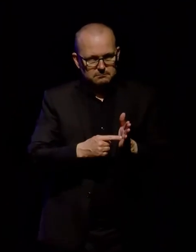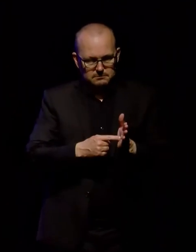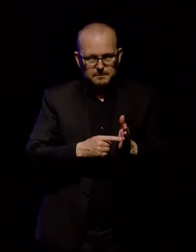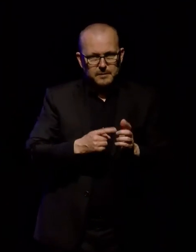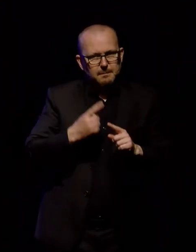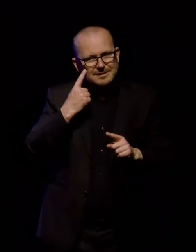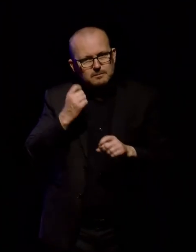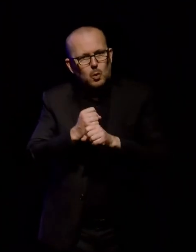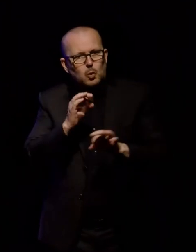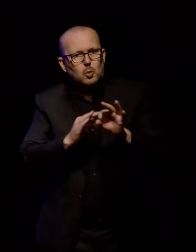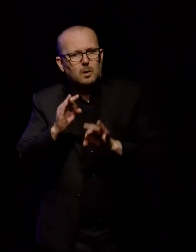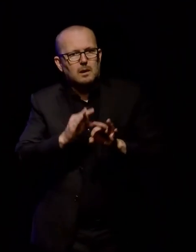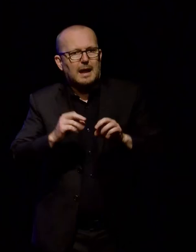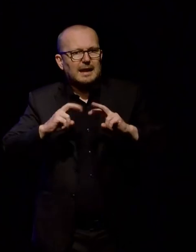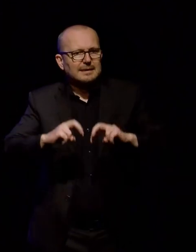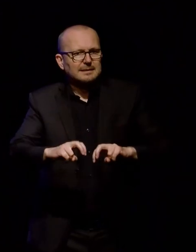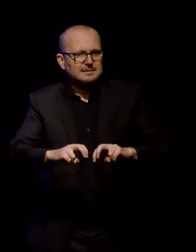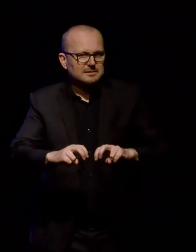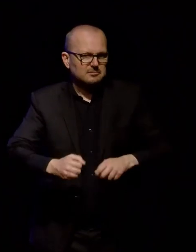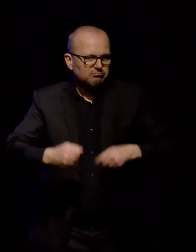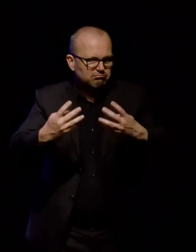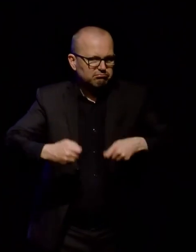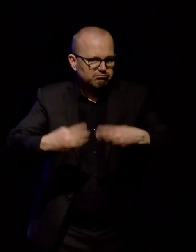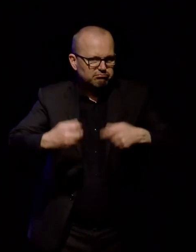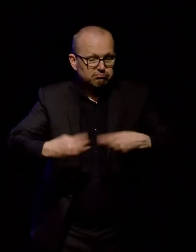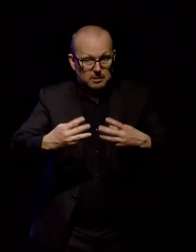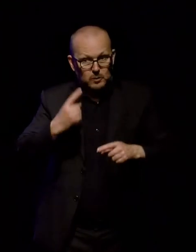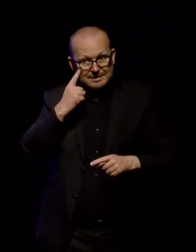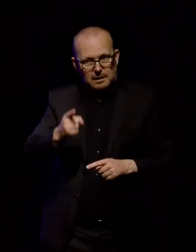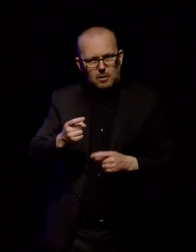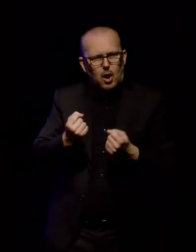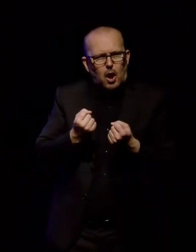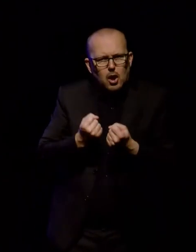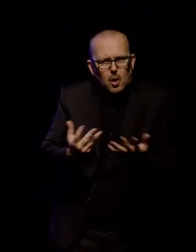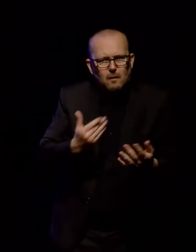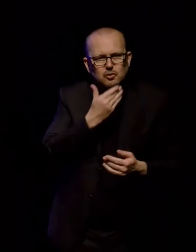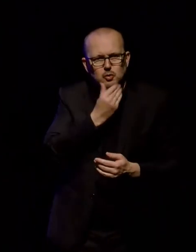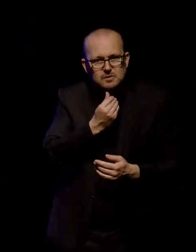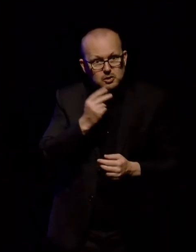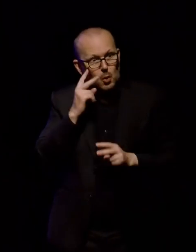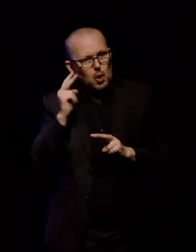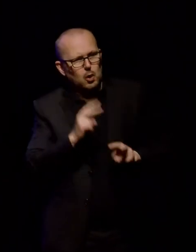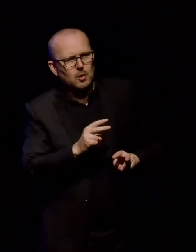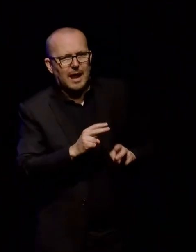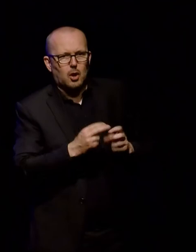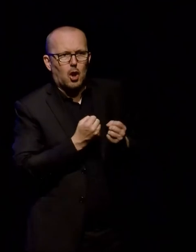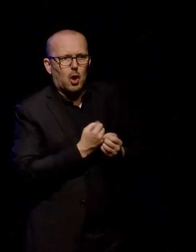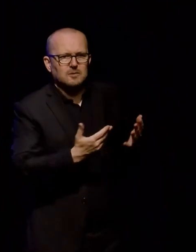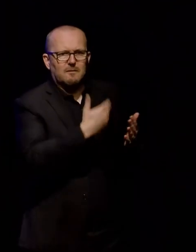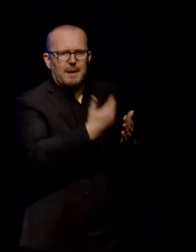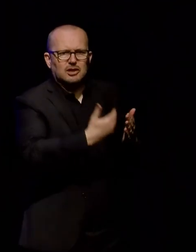Analytics. We could see that lots of users were looking at lots of pages, but we really didn't know why.